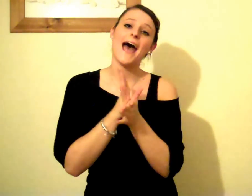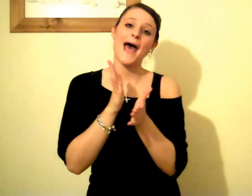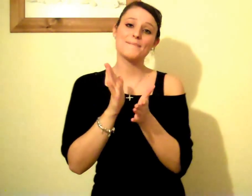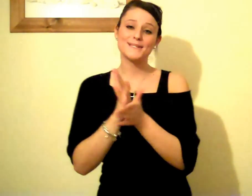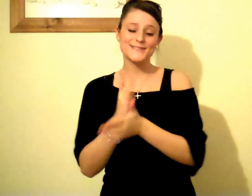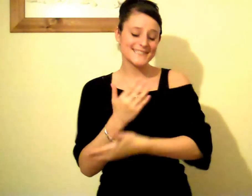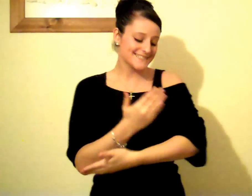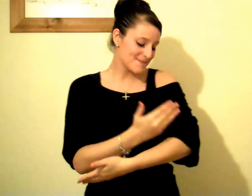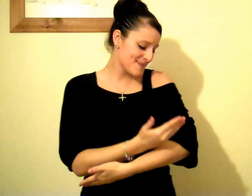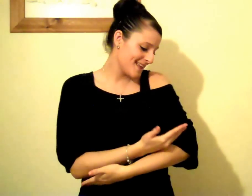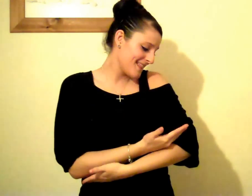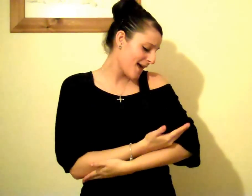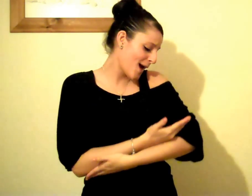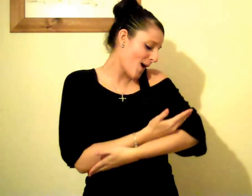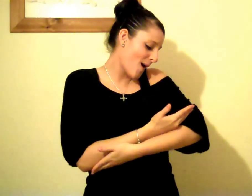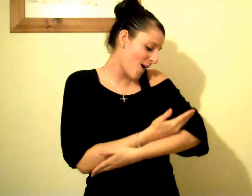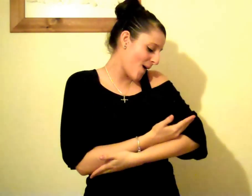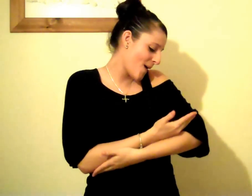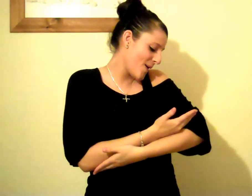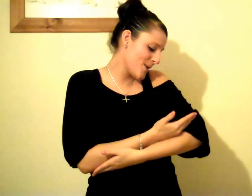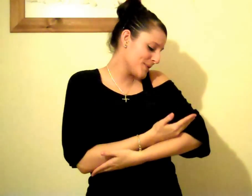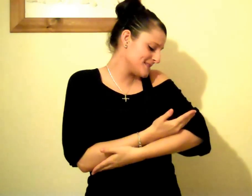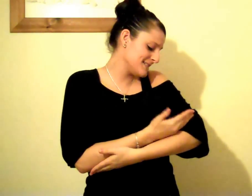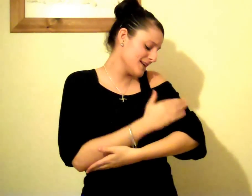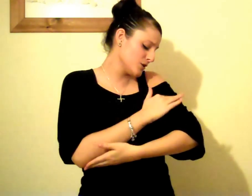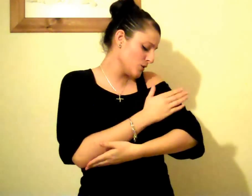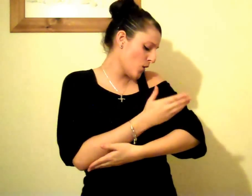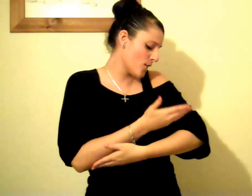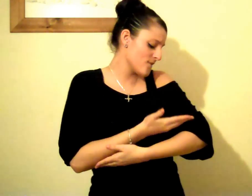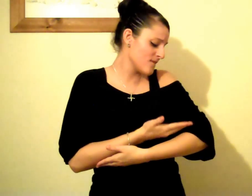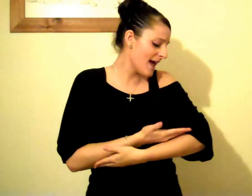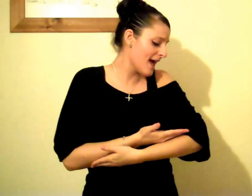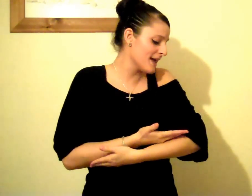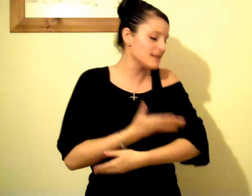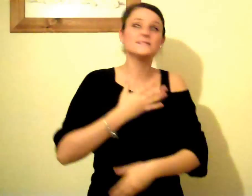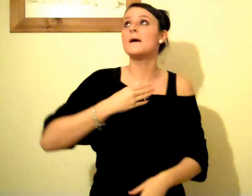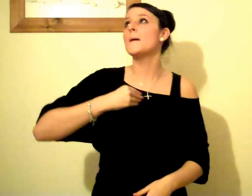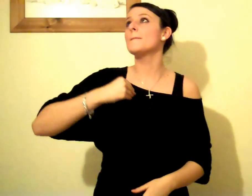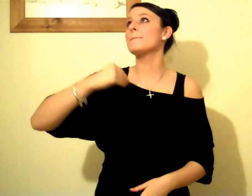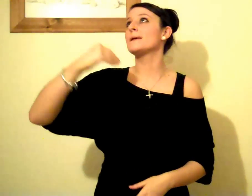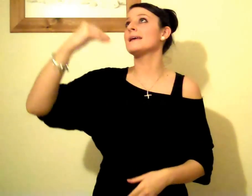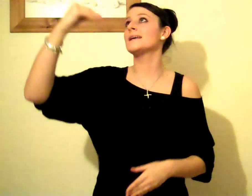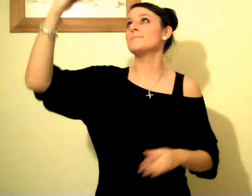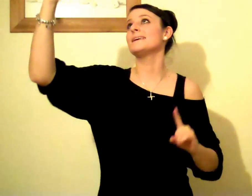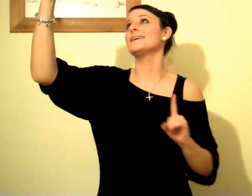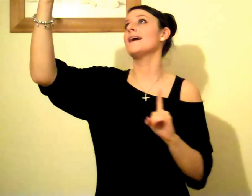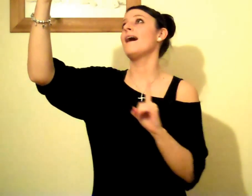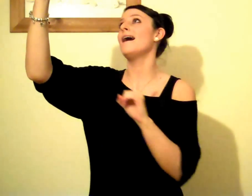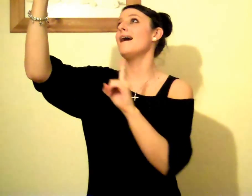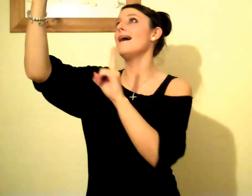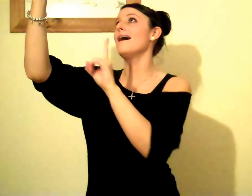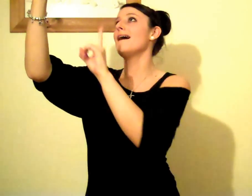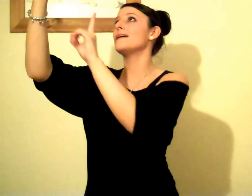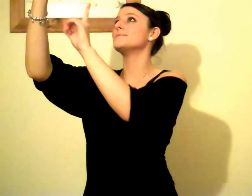Happy just to be there Holding your face Holding Beep me up